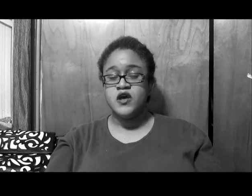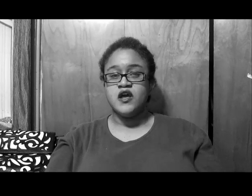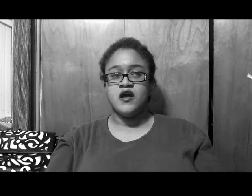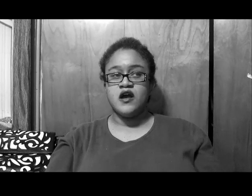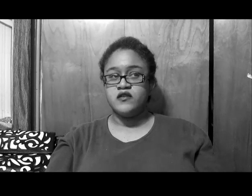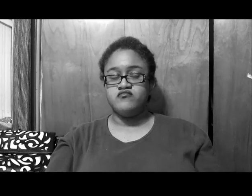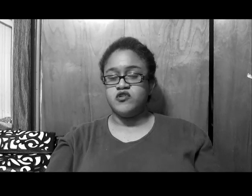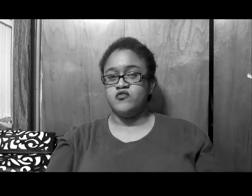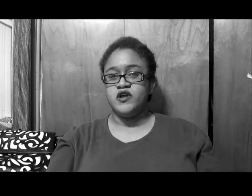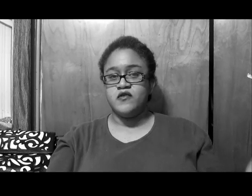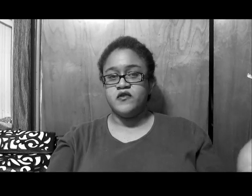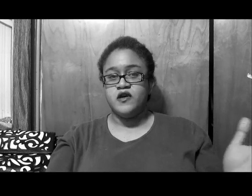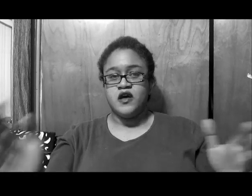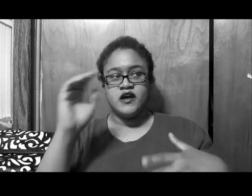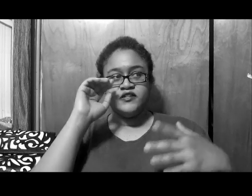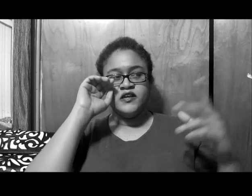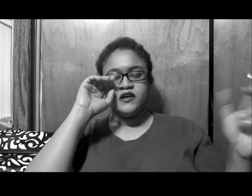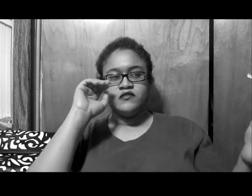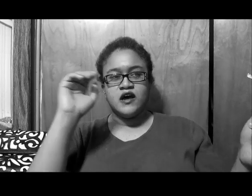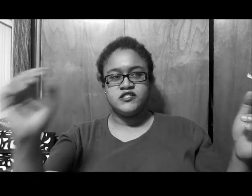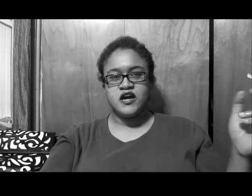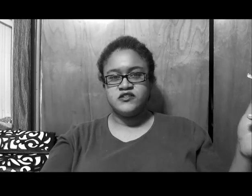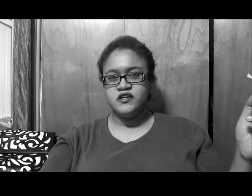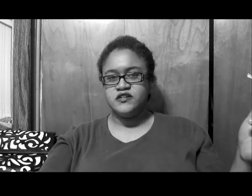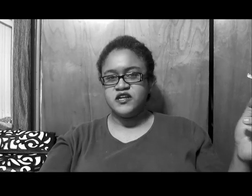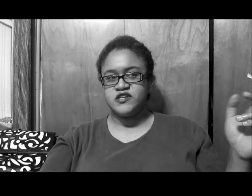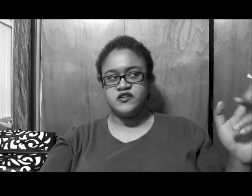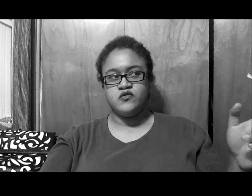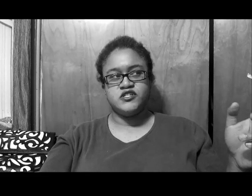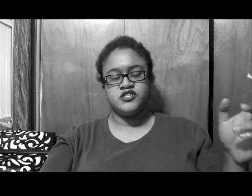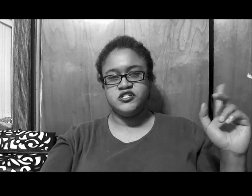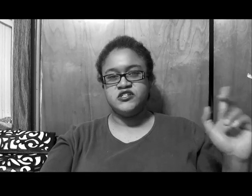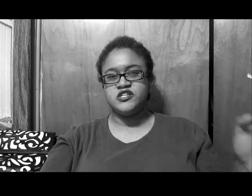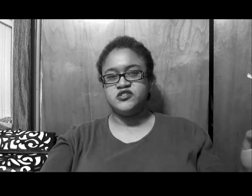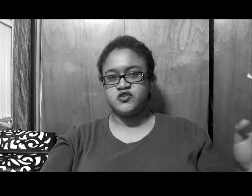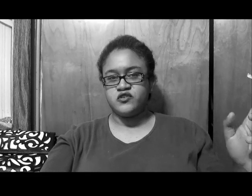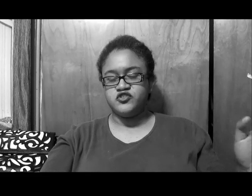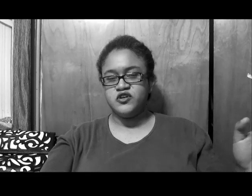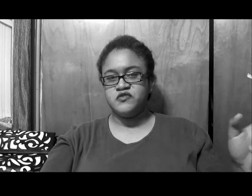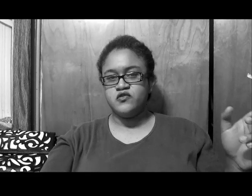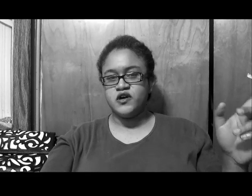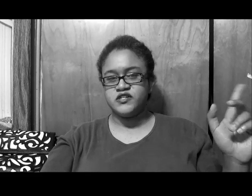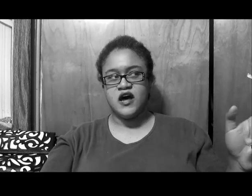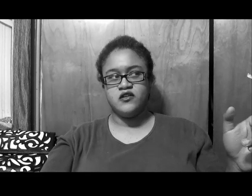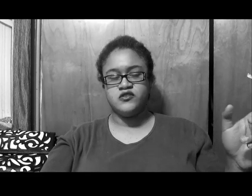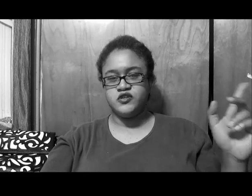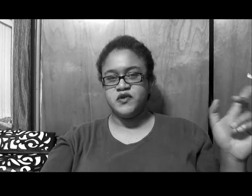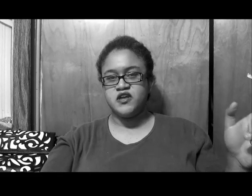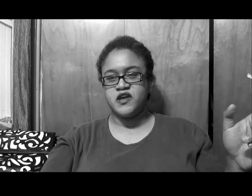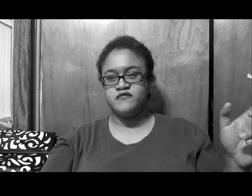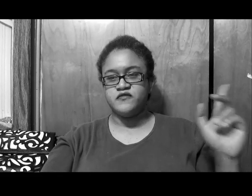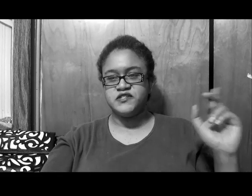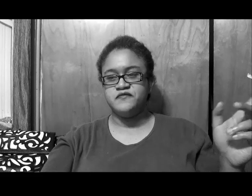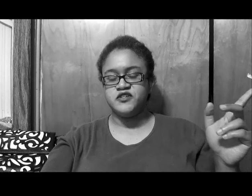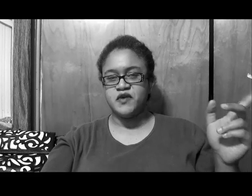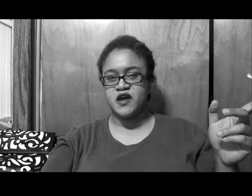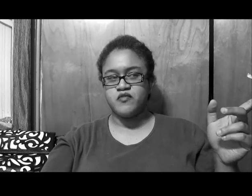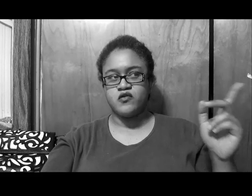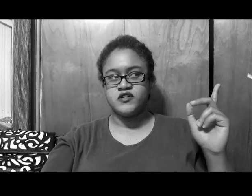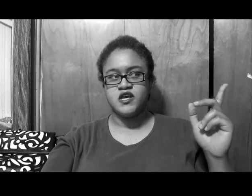whatever, and I did, shout out to Leah Davis, I did want to say, she did say she was going to contribute a dollar to the piggy bank for Cynthia's backbone, because,